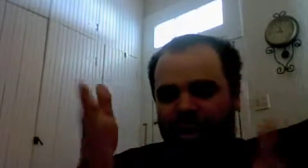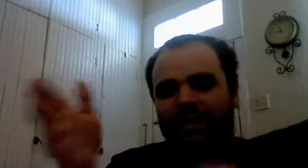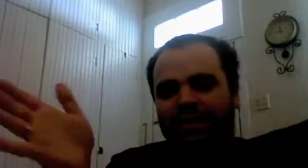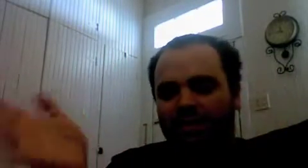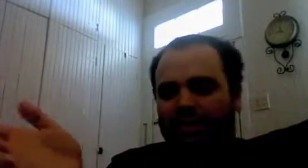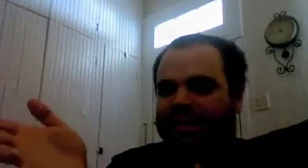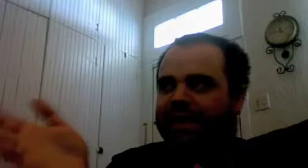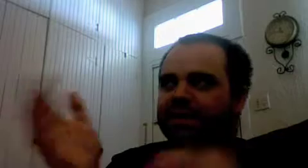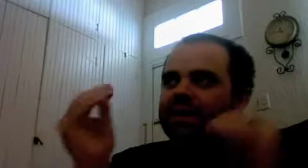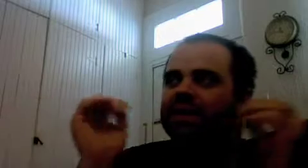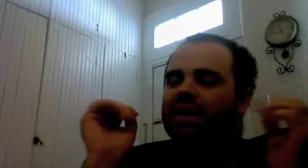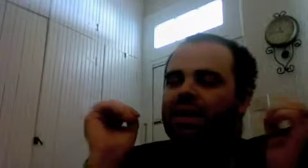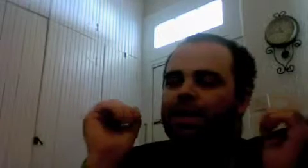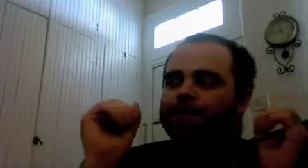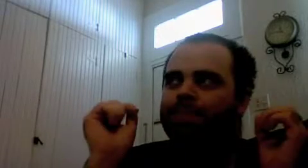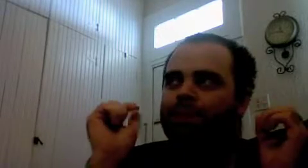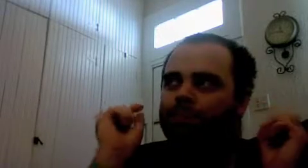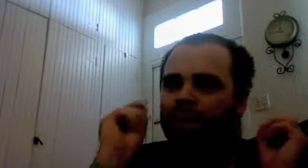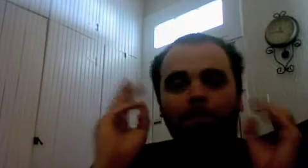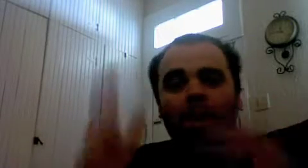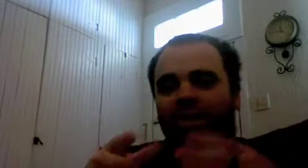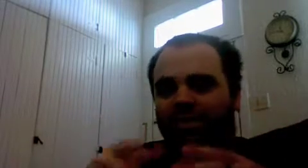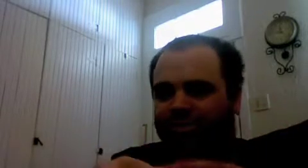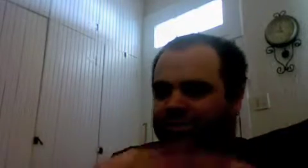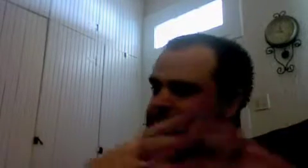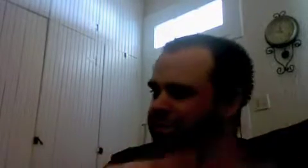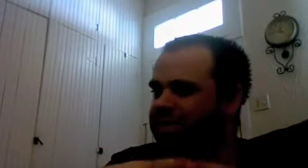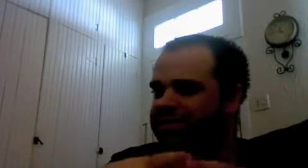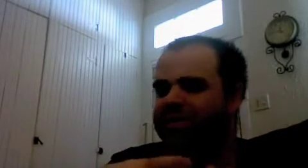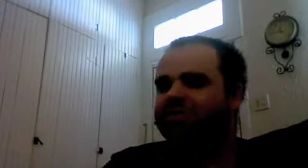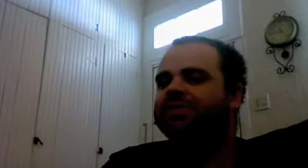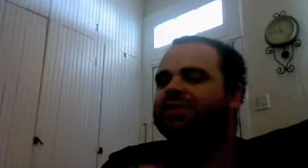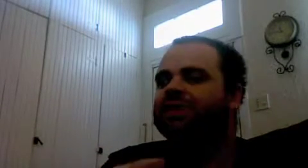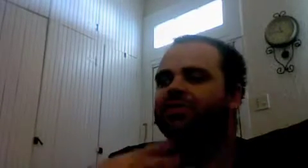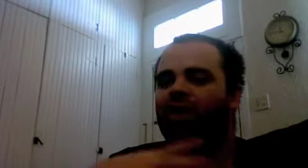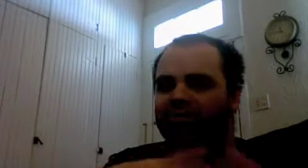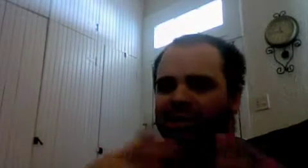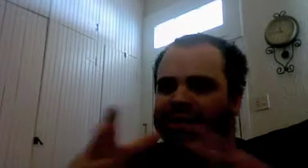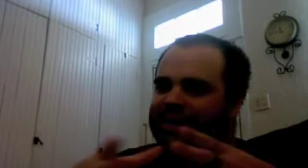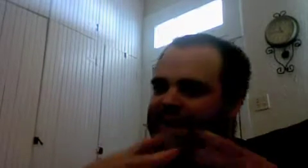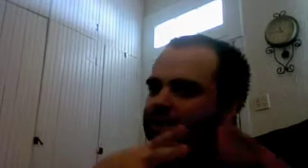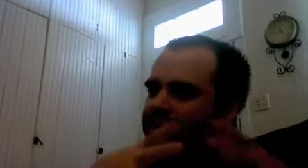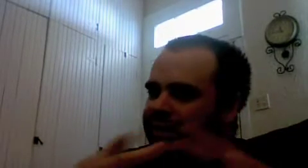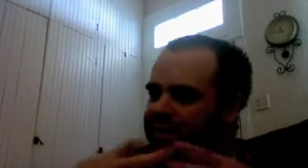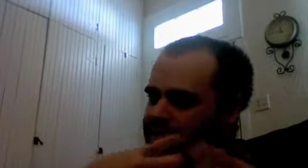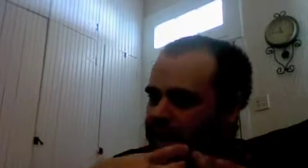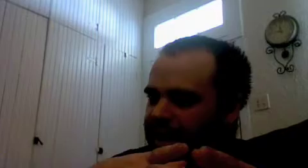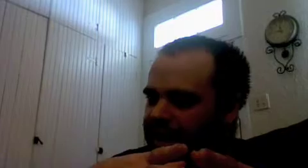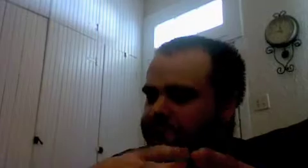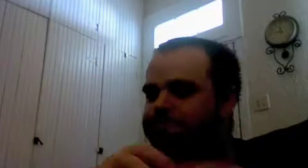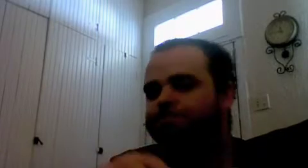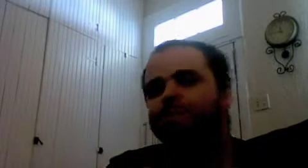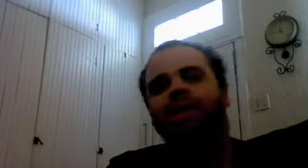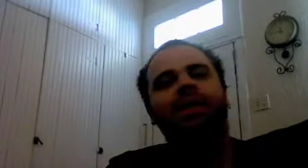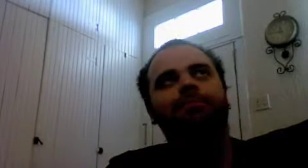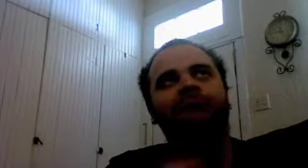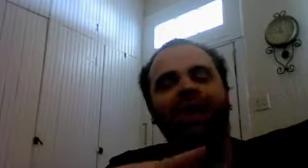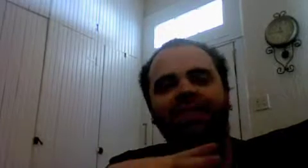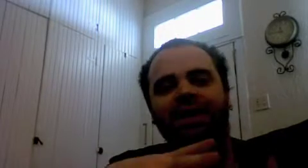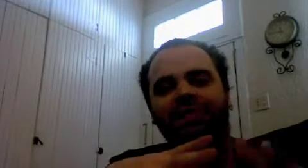handy a little bit later um but Marx for instance talks about labor in this way um and I think it's